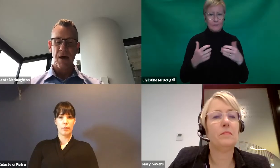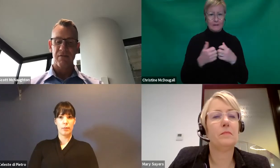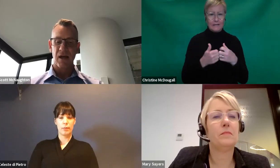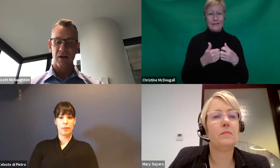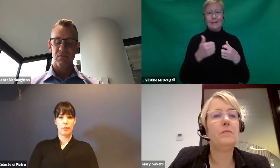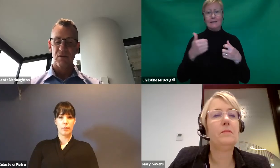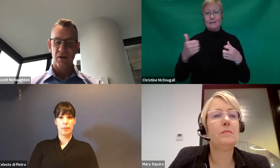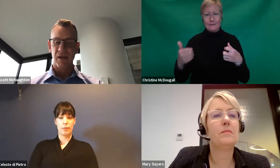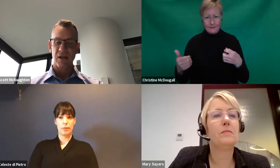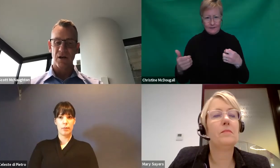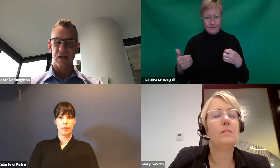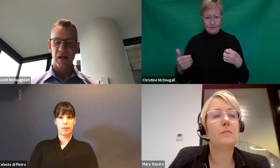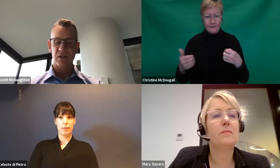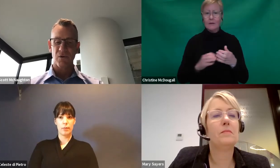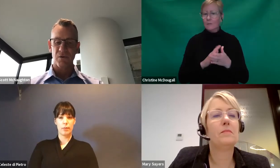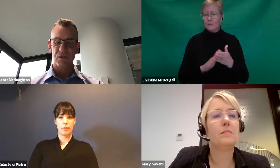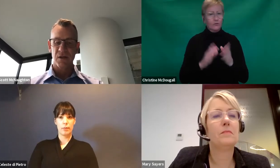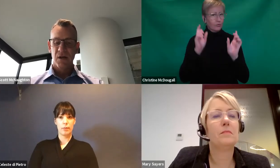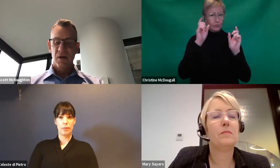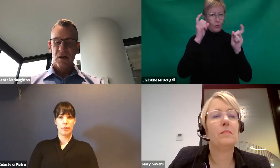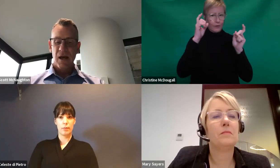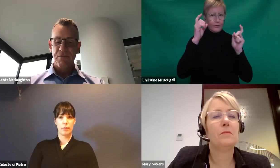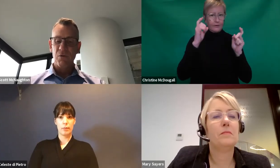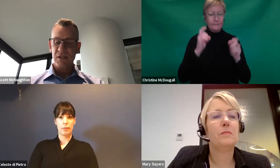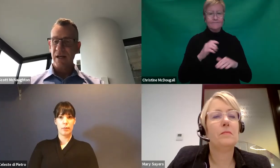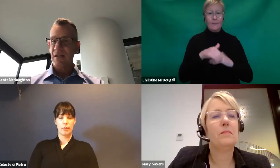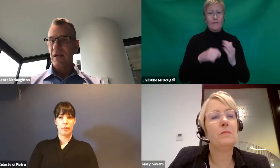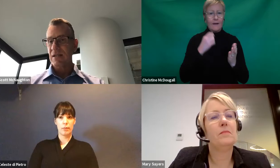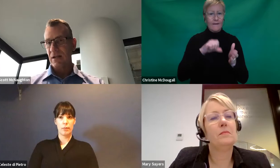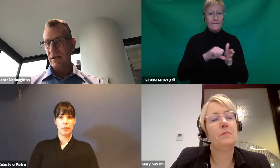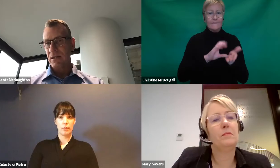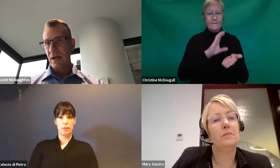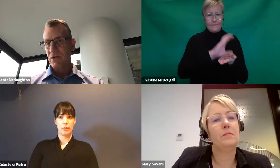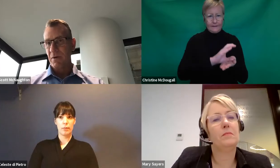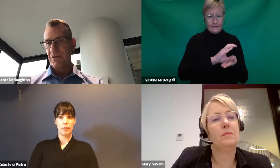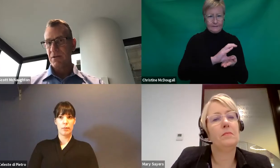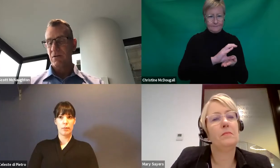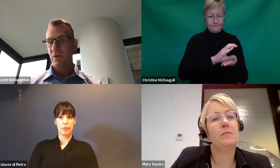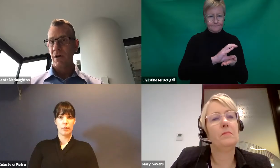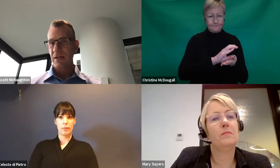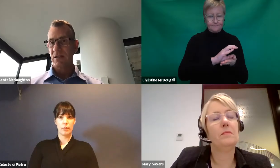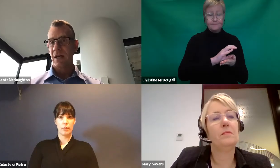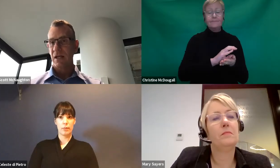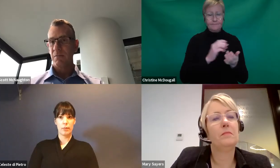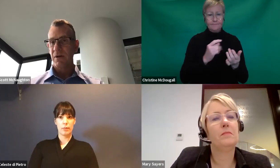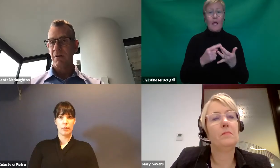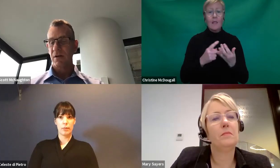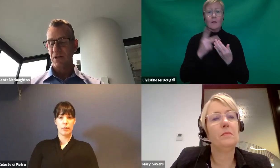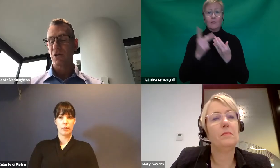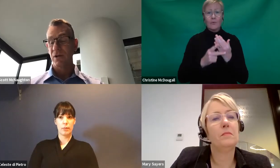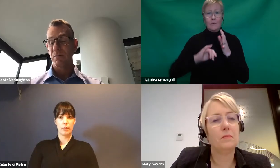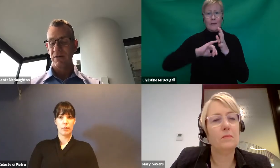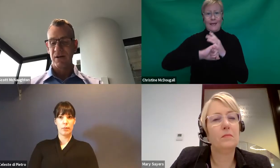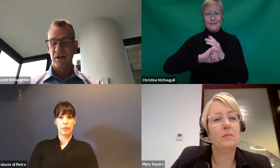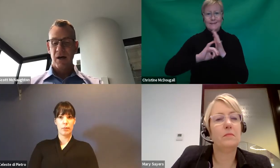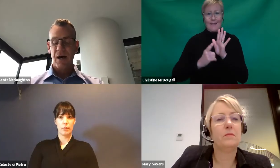having that, you know, the anxiety that's caused. Now for SLES, exactly the same response. We know that's a 10 year period,